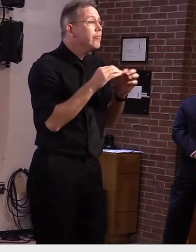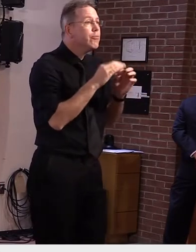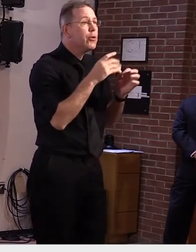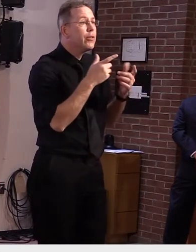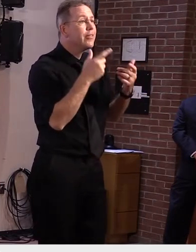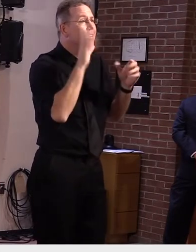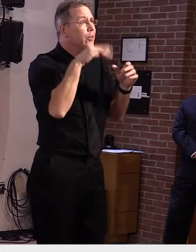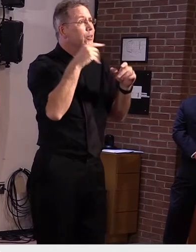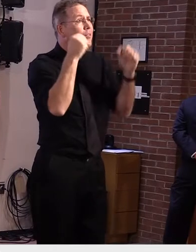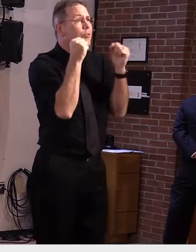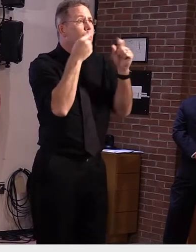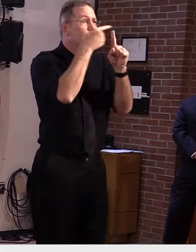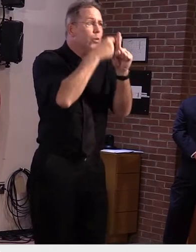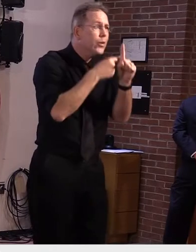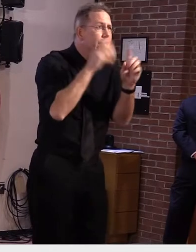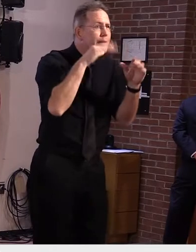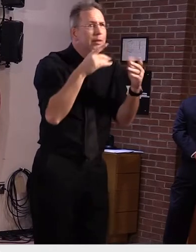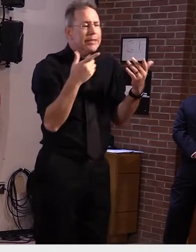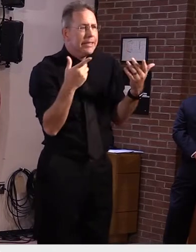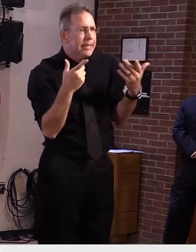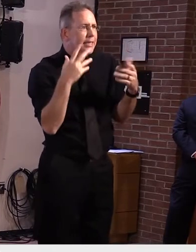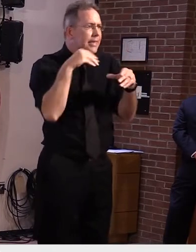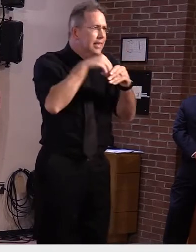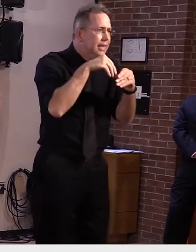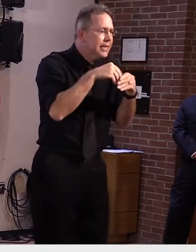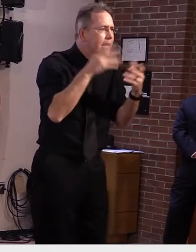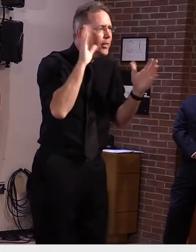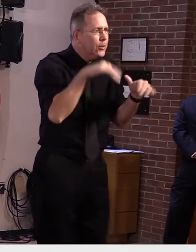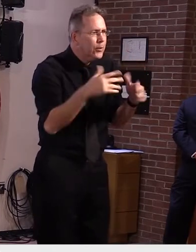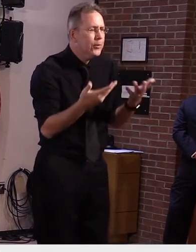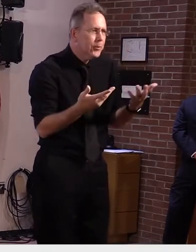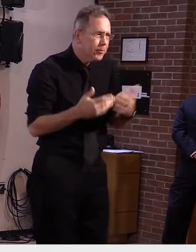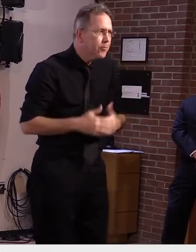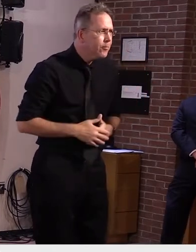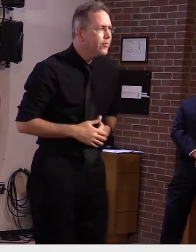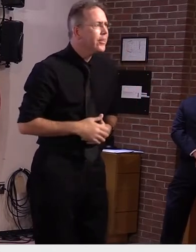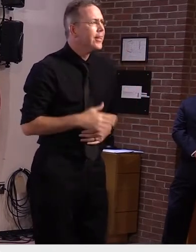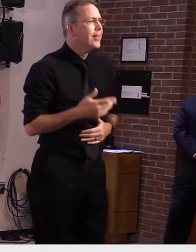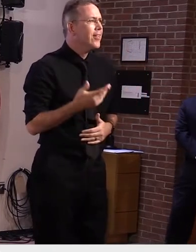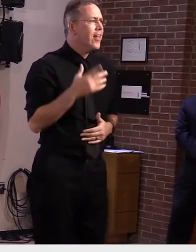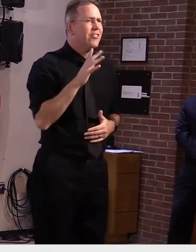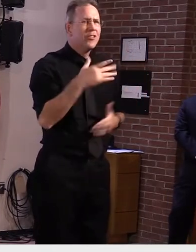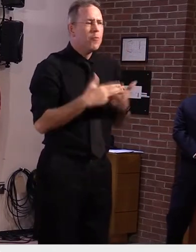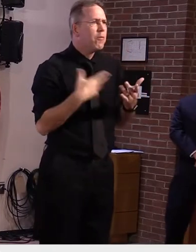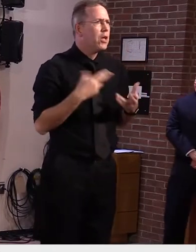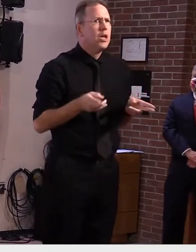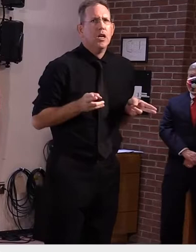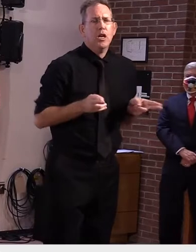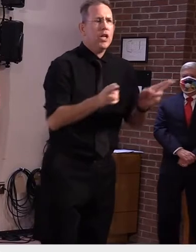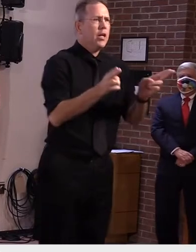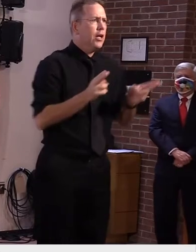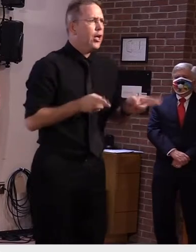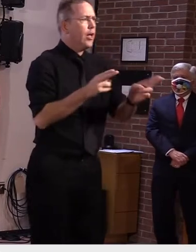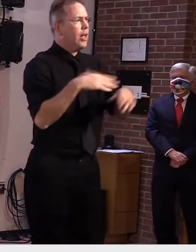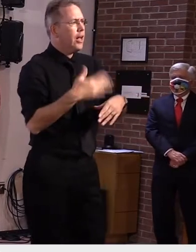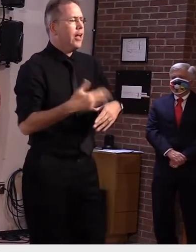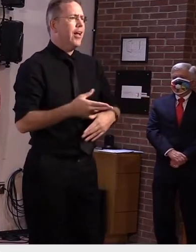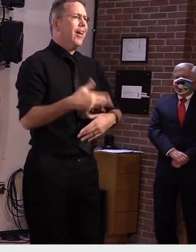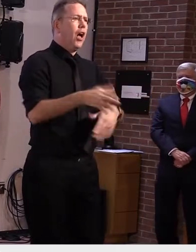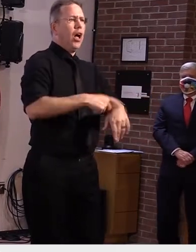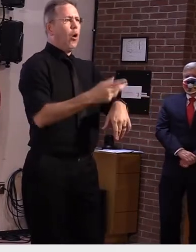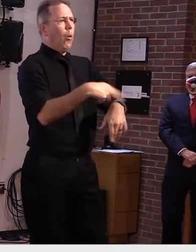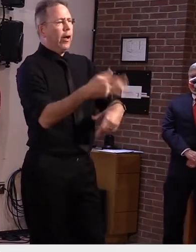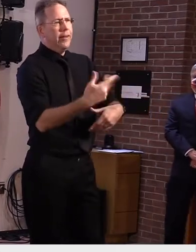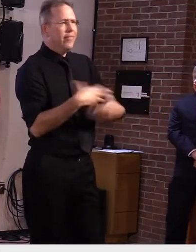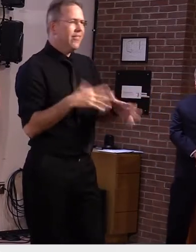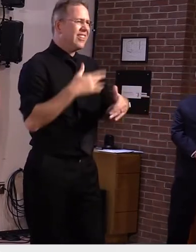We're all chafing at the bit. Keeping our guard up for months and months has been hard. But the virus doesn't watch the calendar, and we